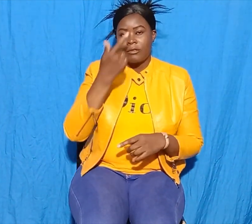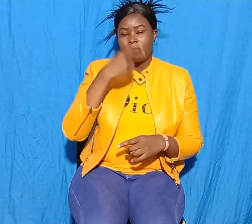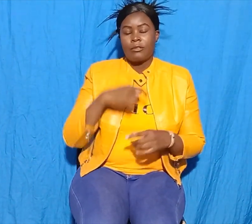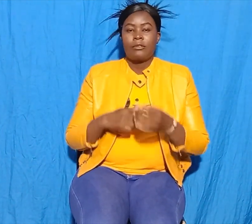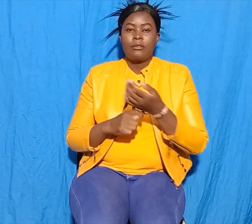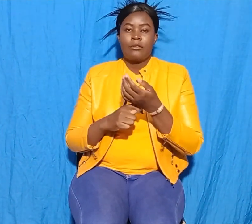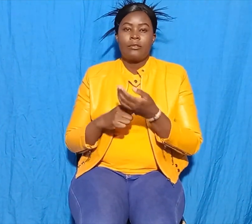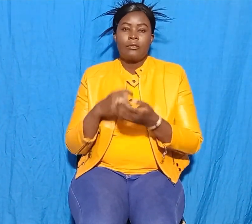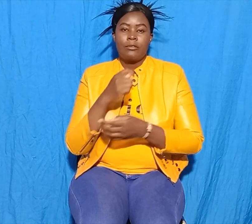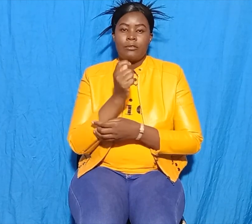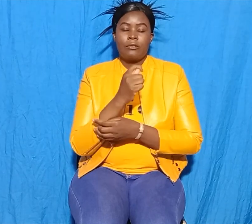clever monkey.